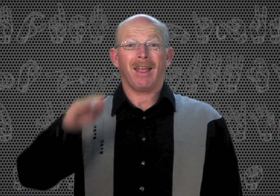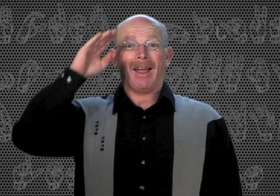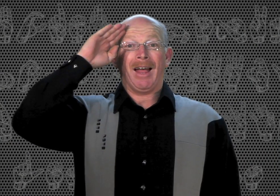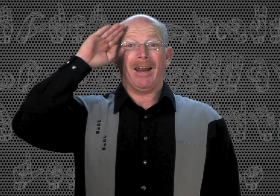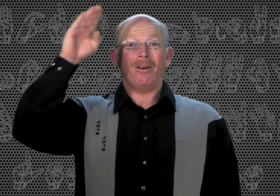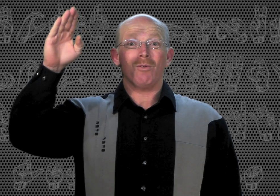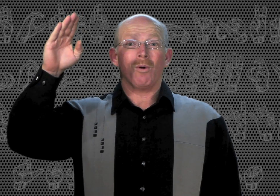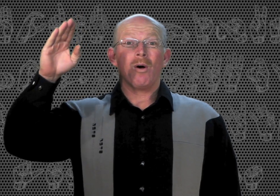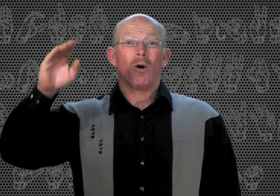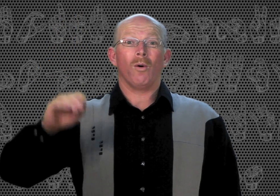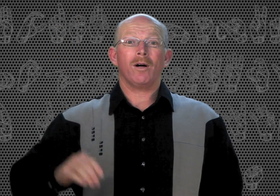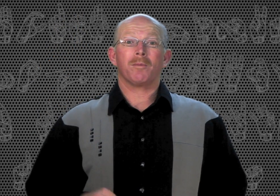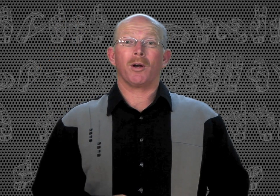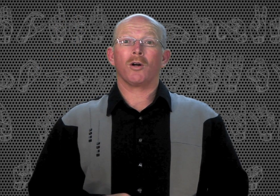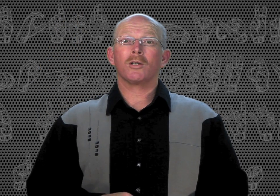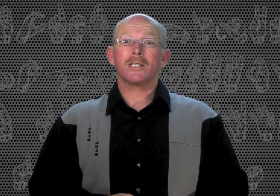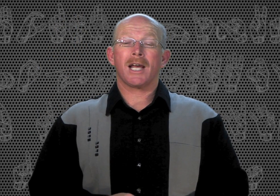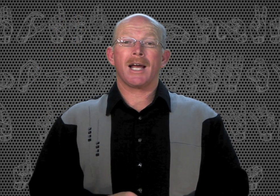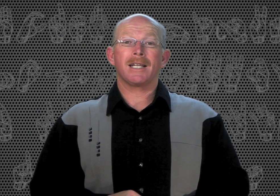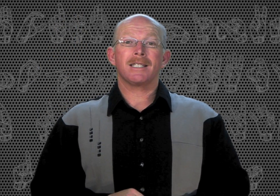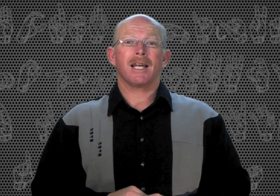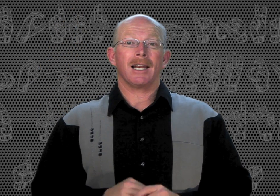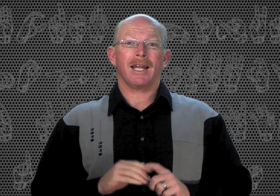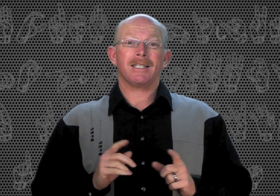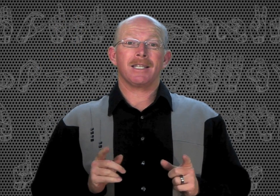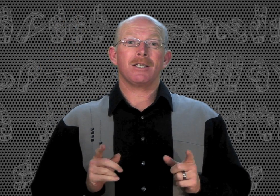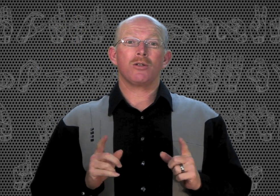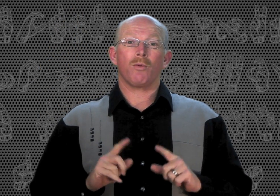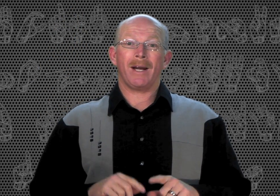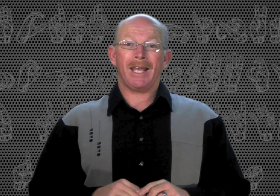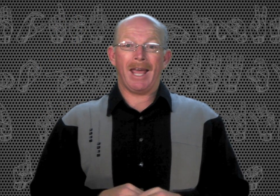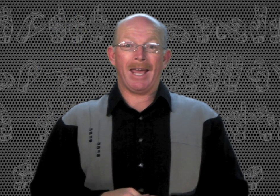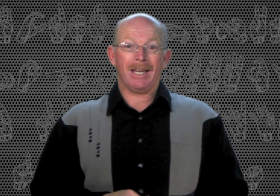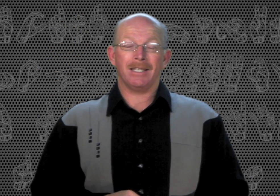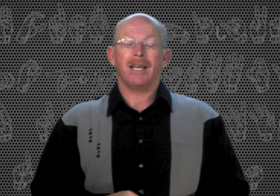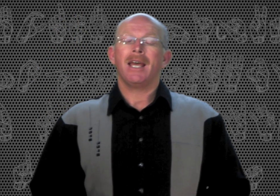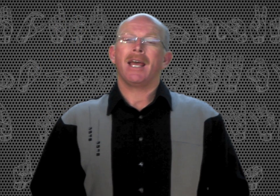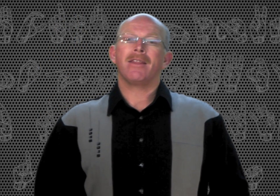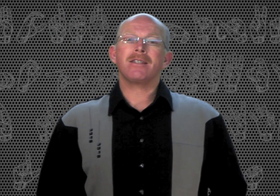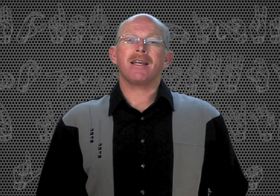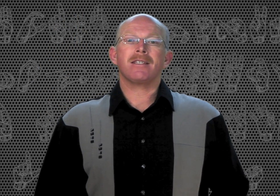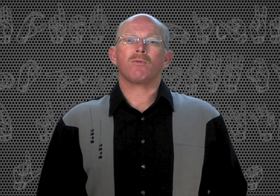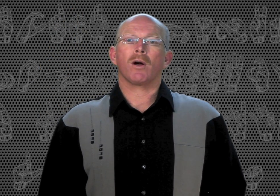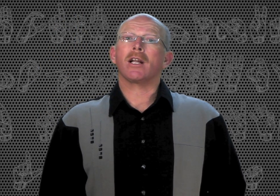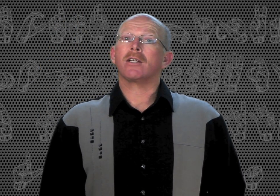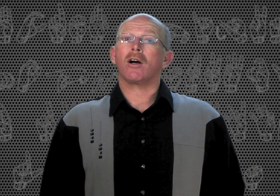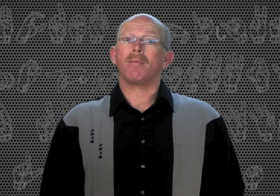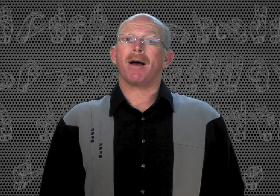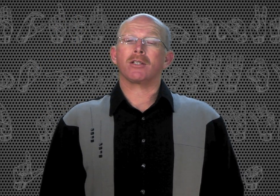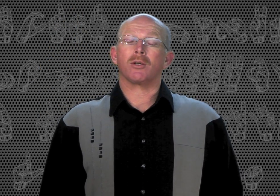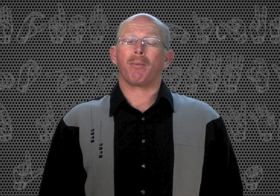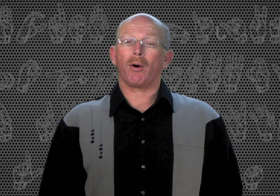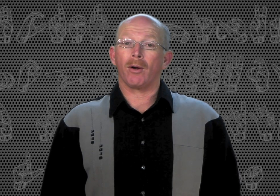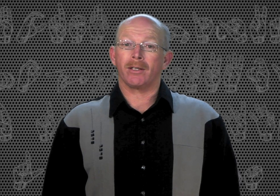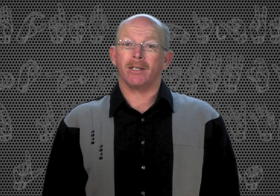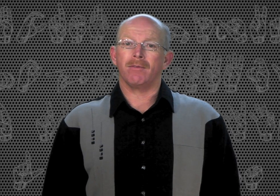Hello. Welcome to Learn Signs Lesson 28. In this lesson, we're going to talk about superlatives.